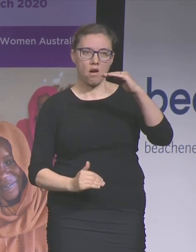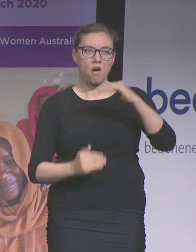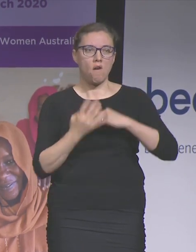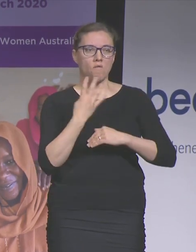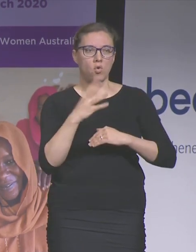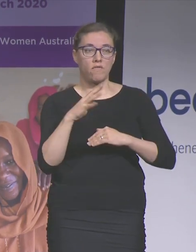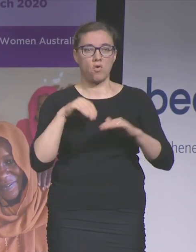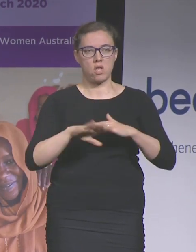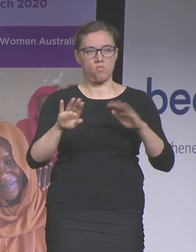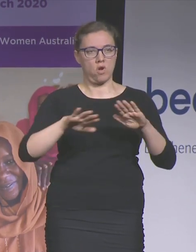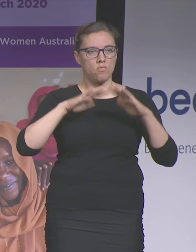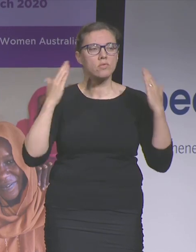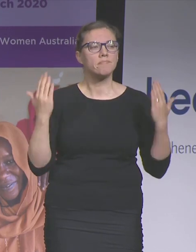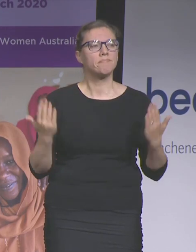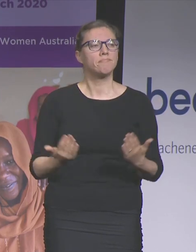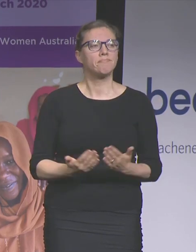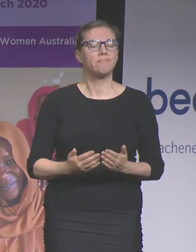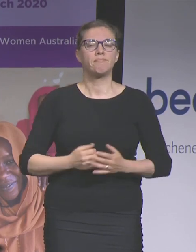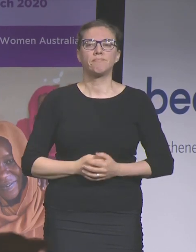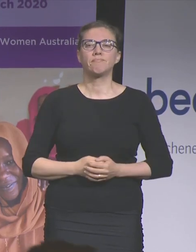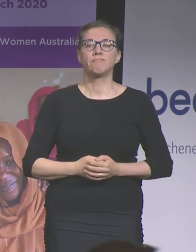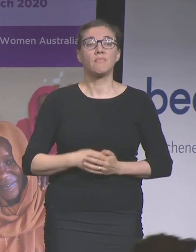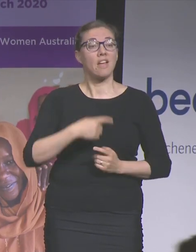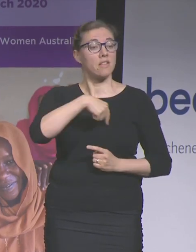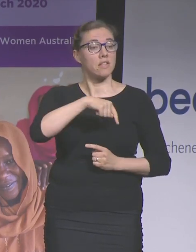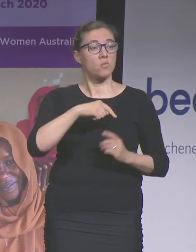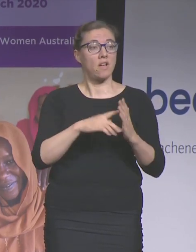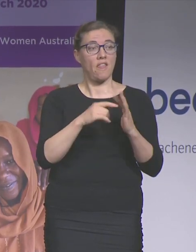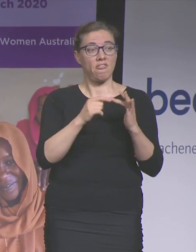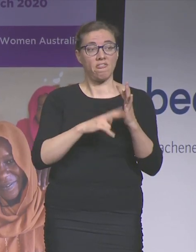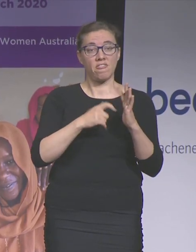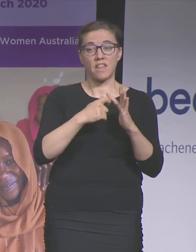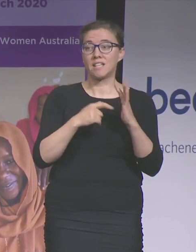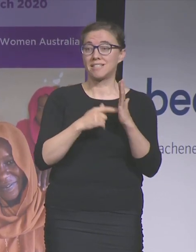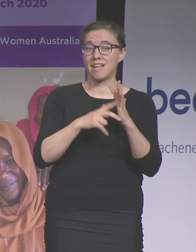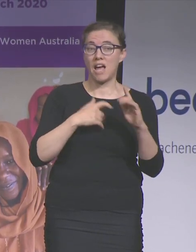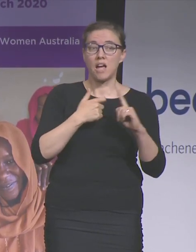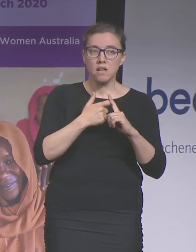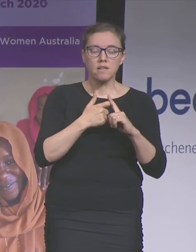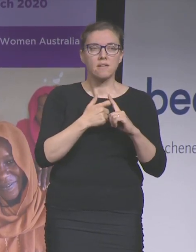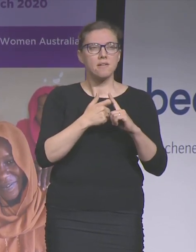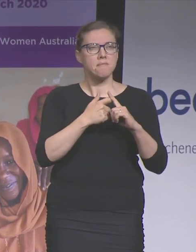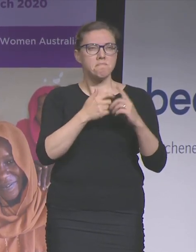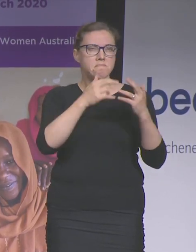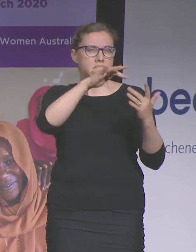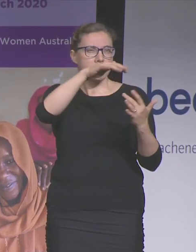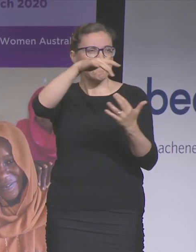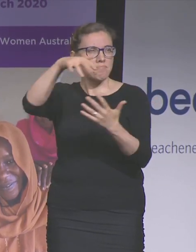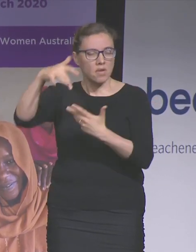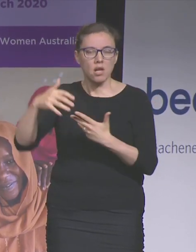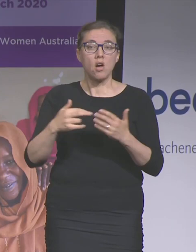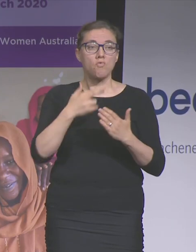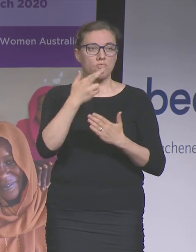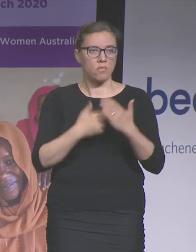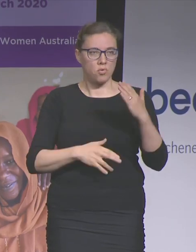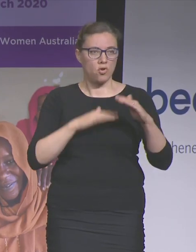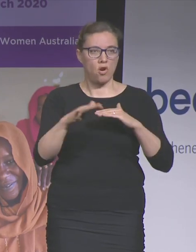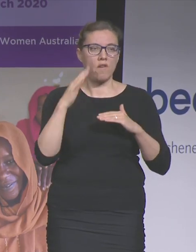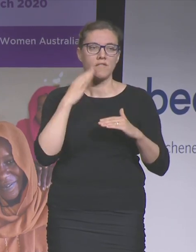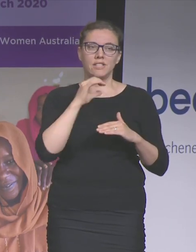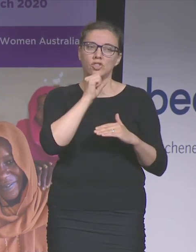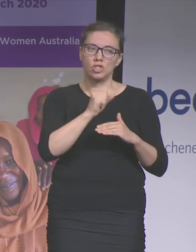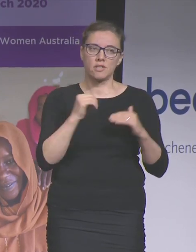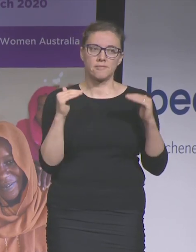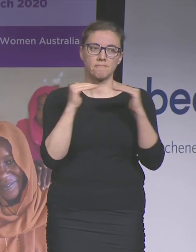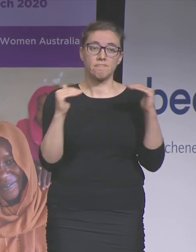This week the think tank per capita has compiled a report on gender equality in Australia reminds us that only 16 percent of graduates in